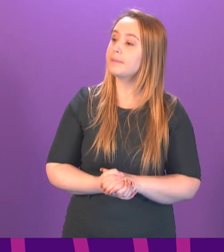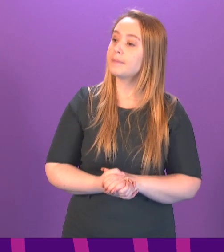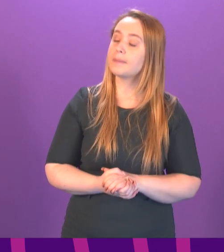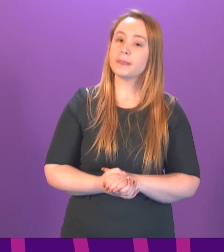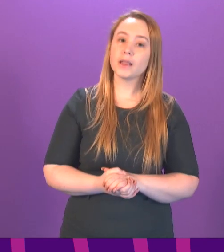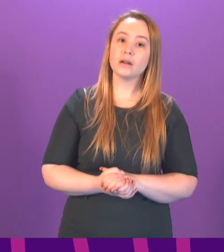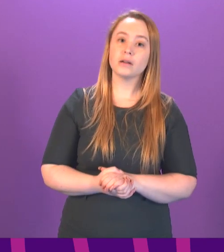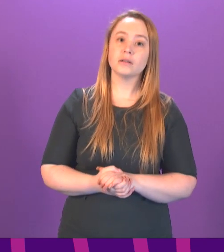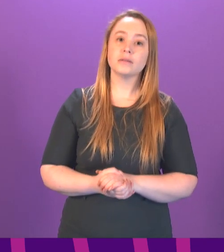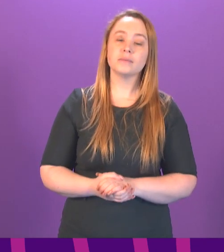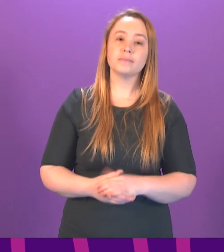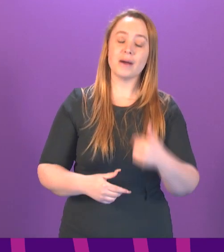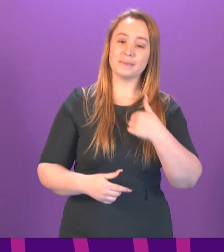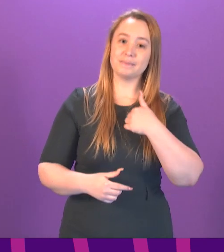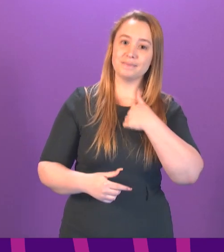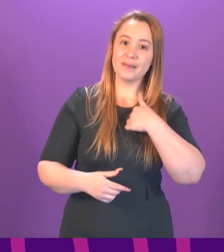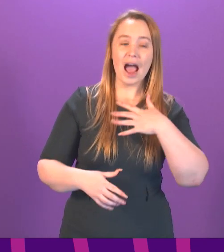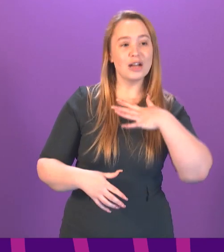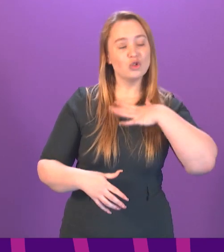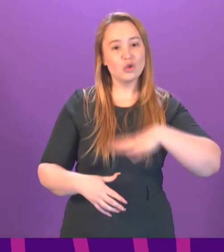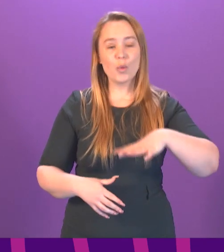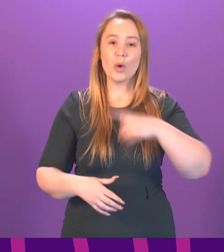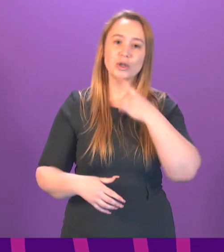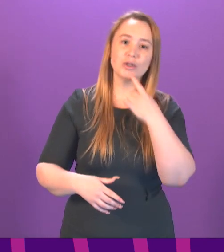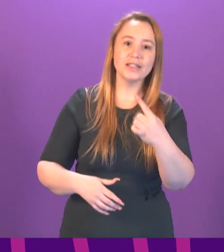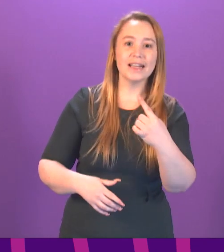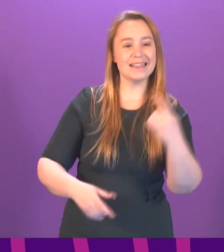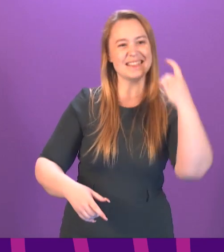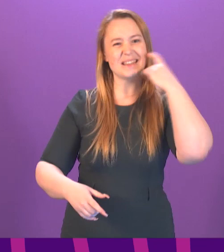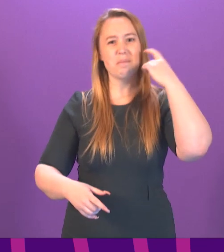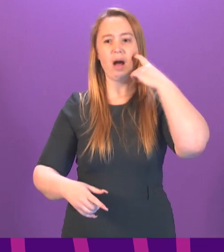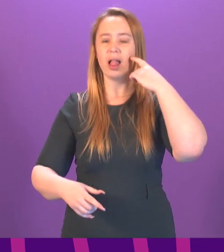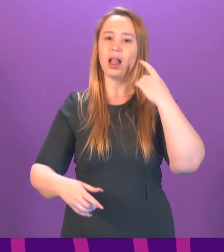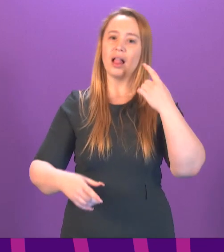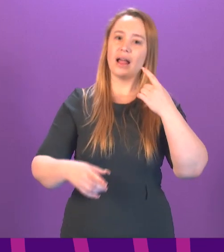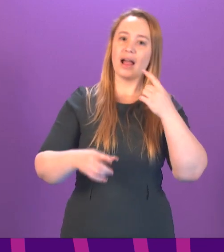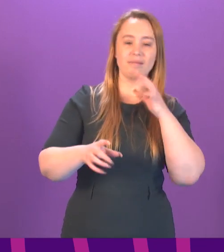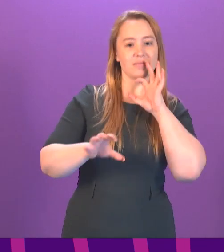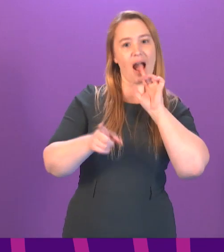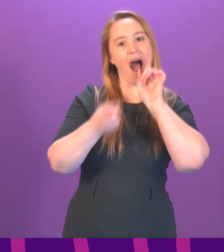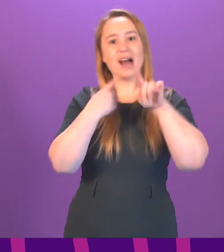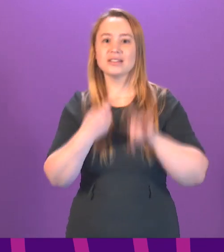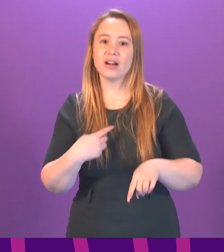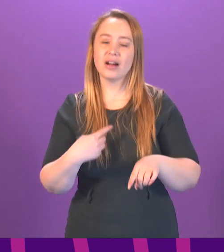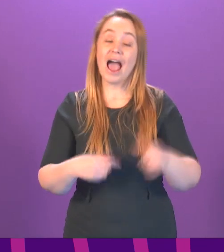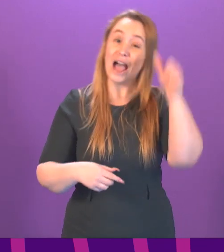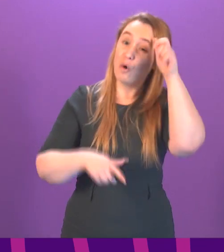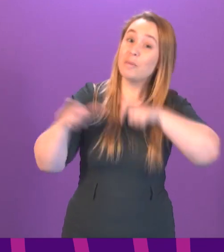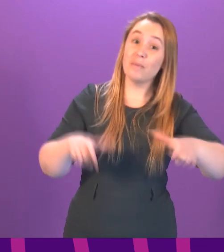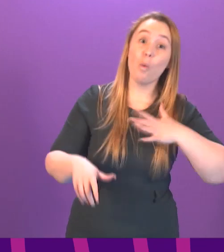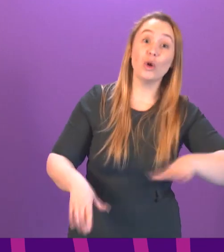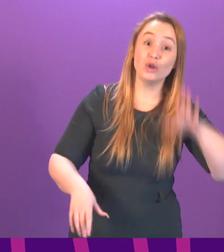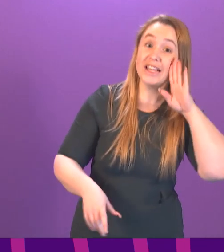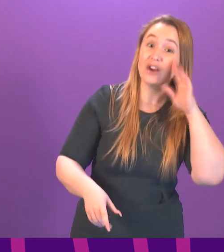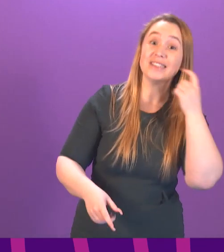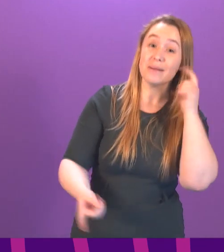doing in the past, I've tried to refrain from giving simplistic or easy answers, even if I know they are the answers everybody wants to